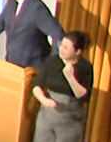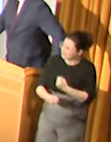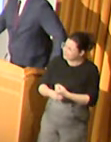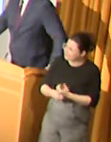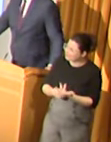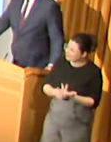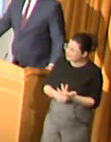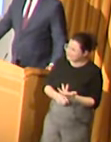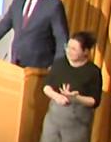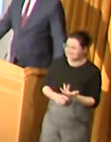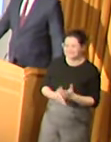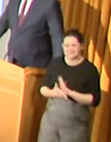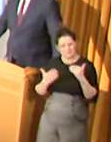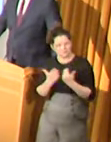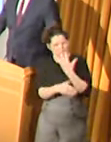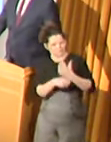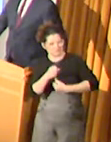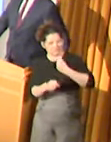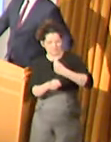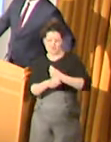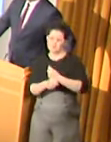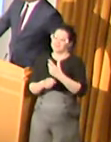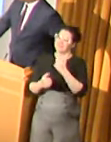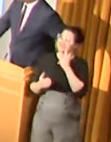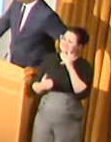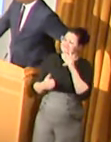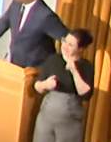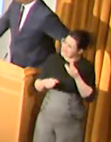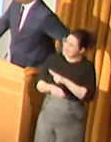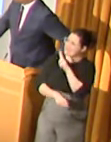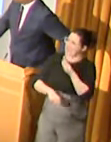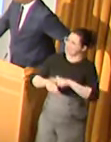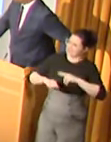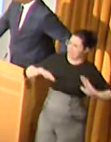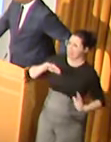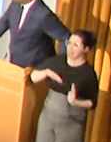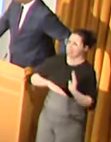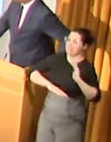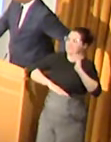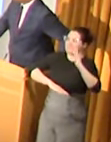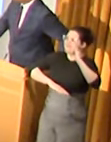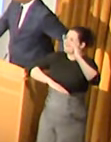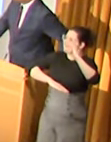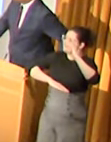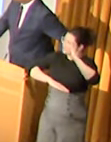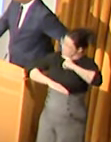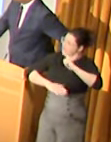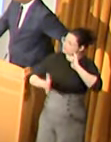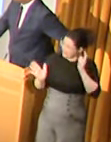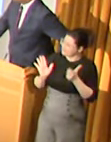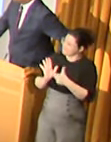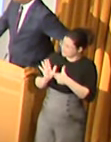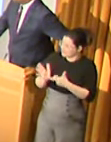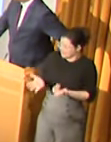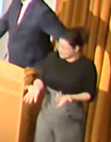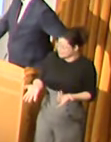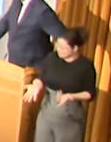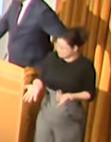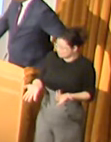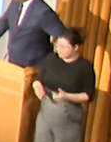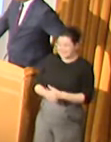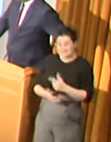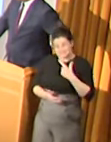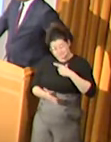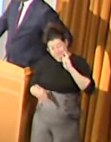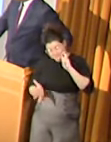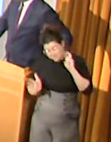and a new year is a natural inflection point that you must observe, unfortunately. And since you